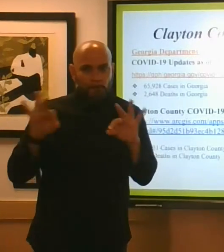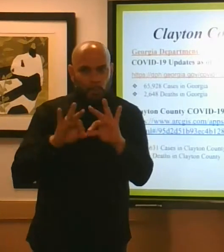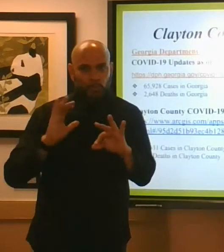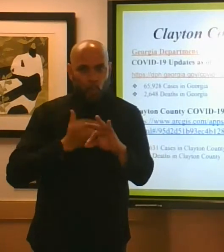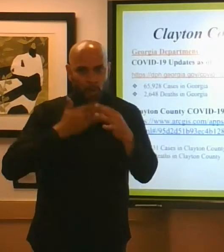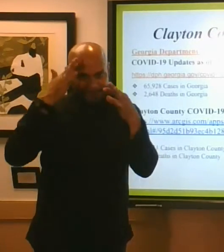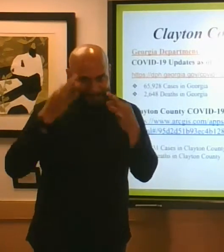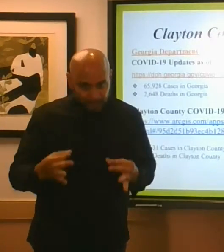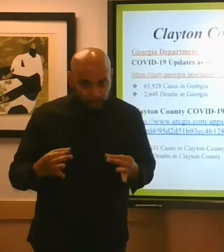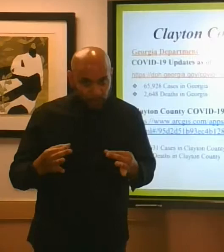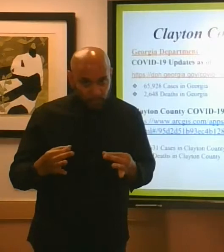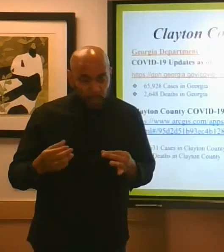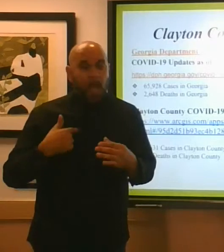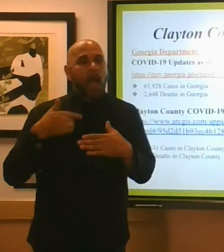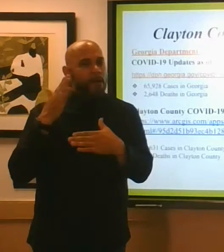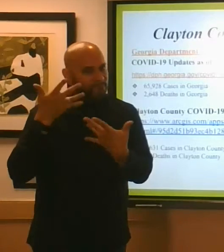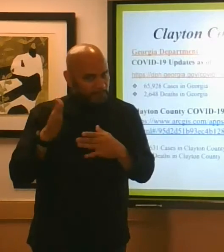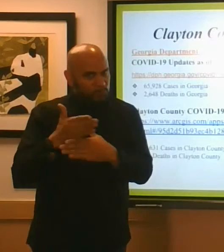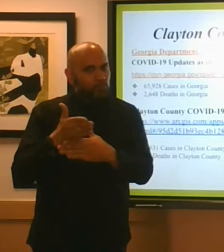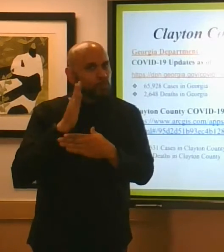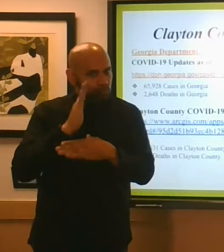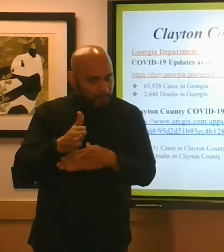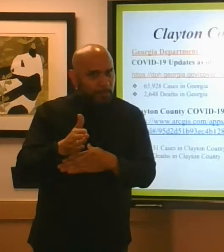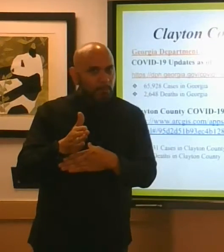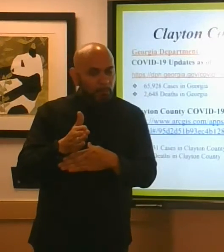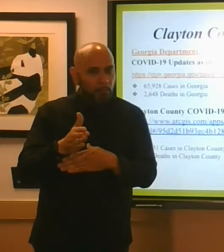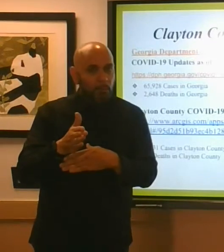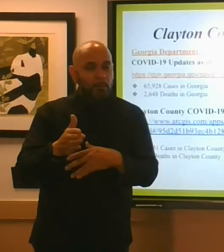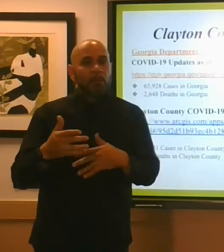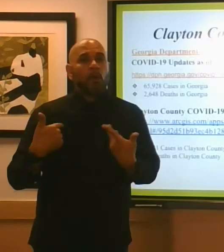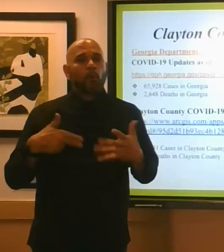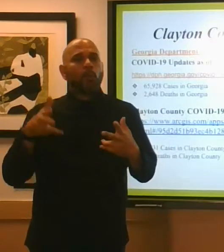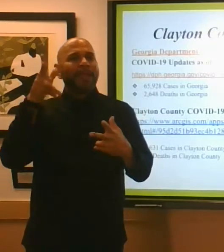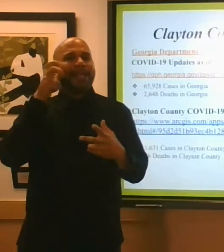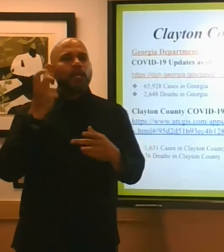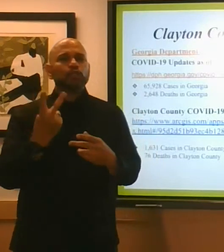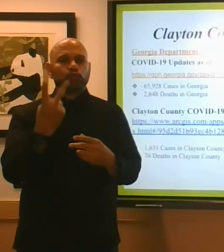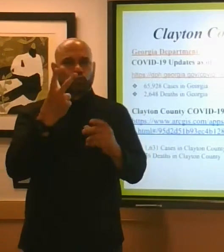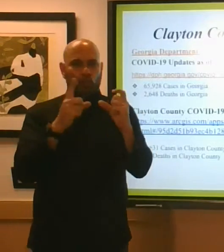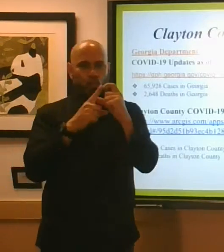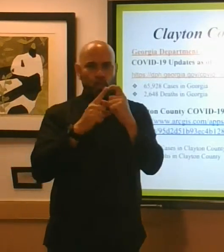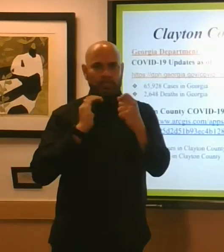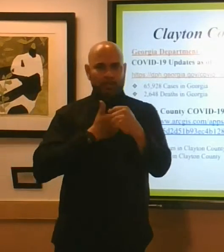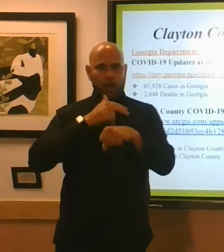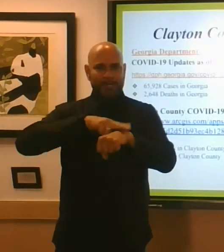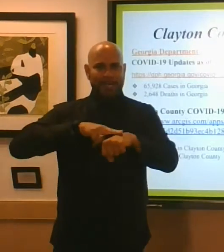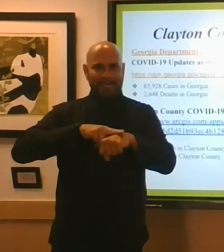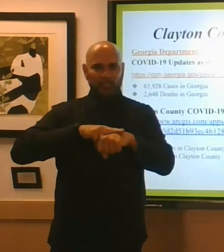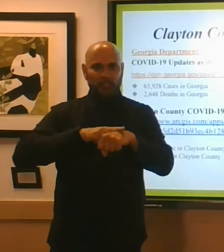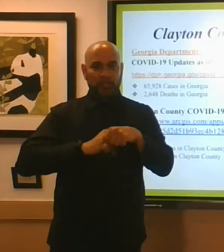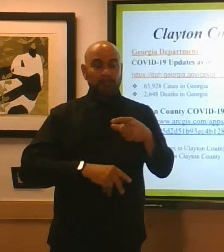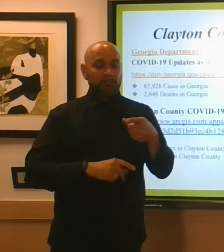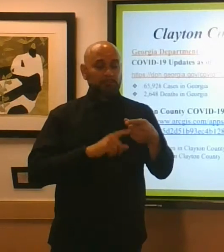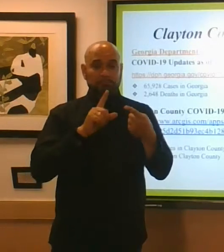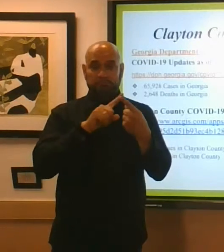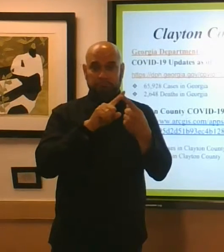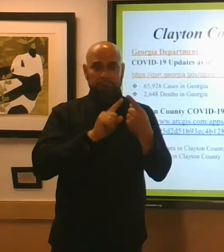and so i'll share what i've shared with all you know we hear two words in our our nation rights